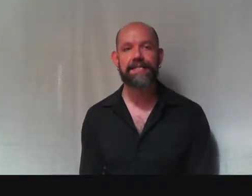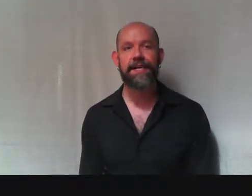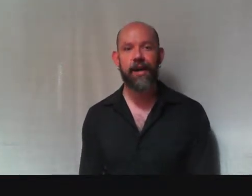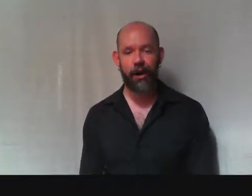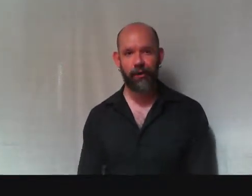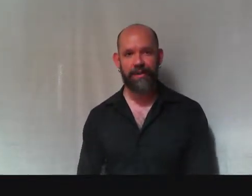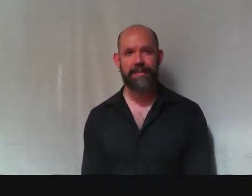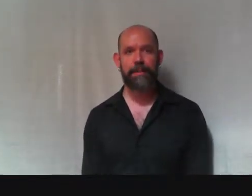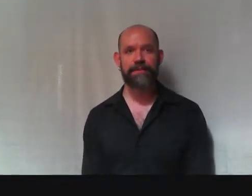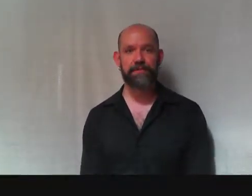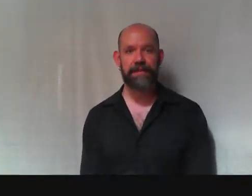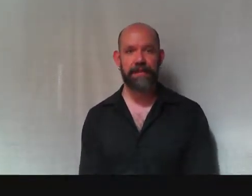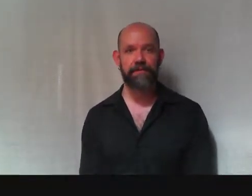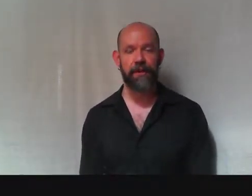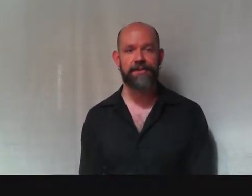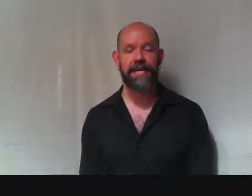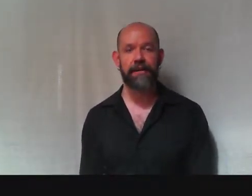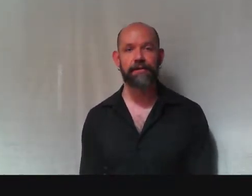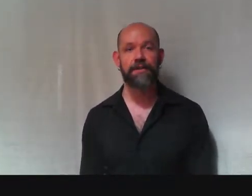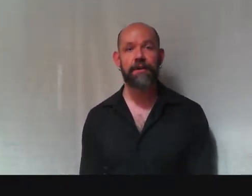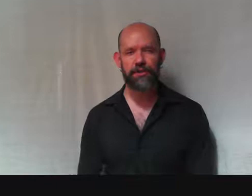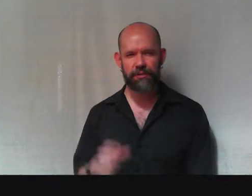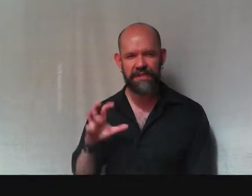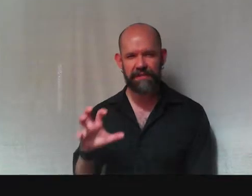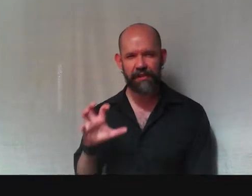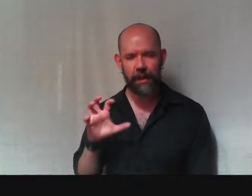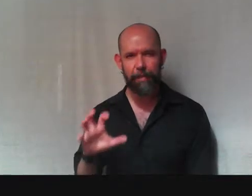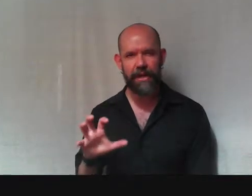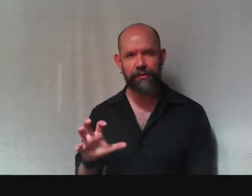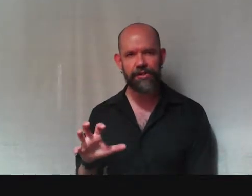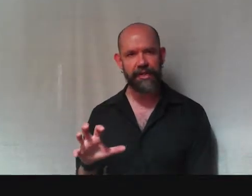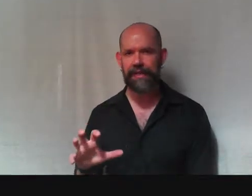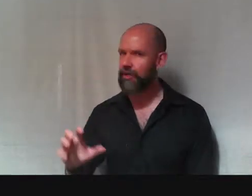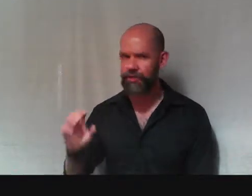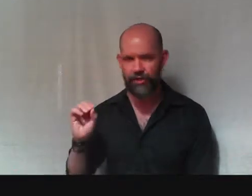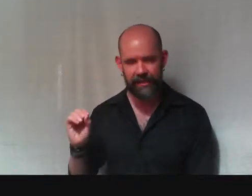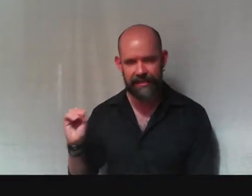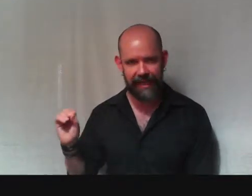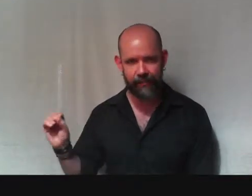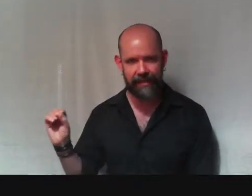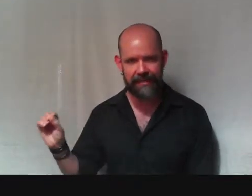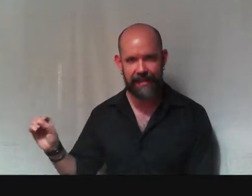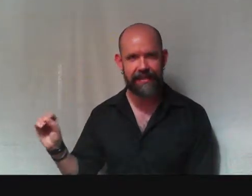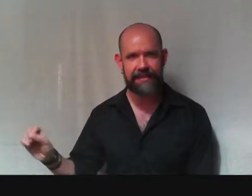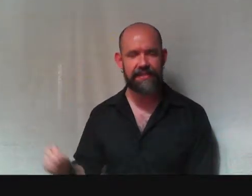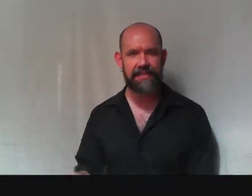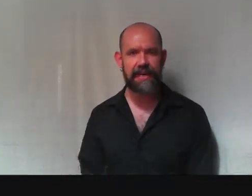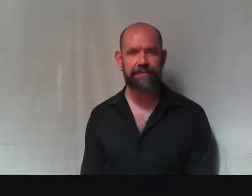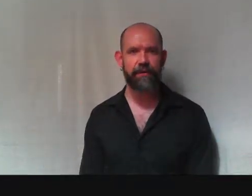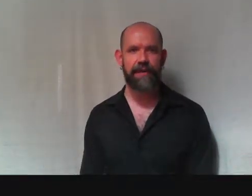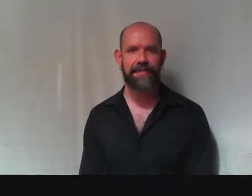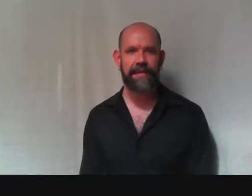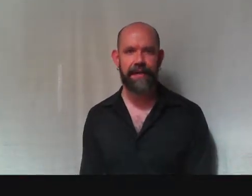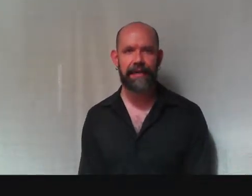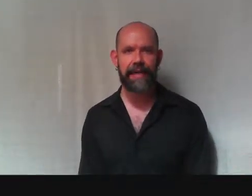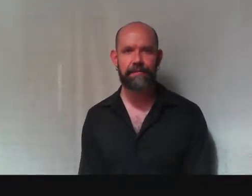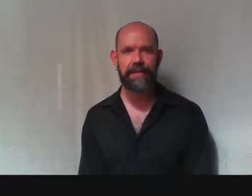are going to stop us from thinking for ourselves. So civil compulsion, just as we said in the 1784 essay on Enlightenment,